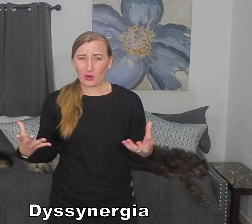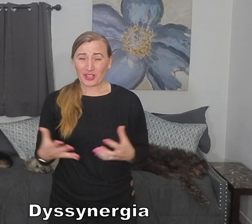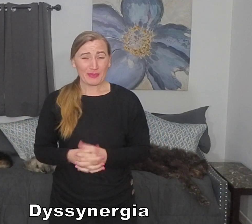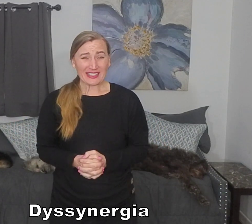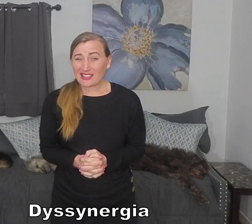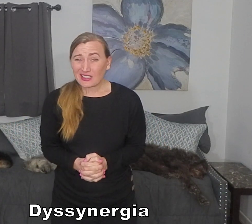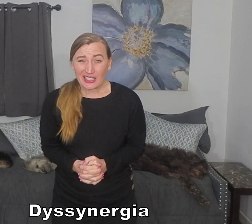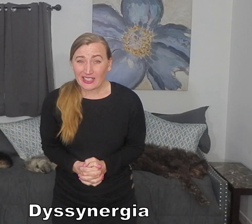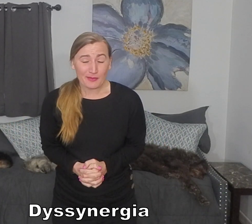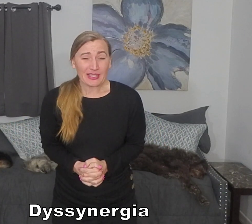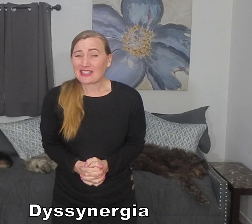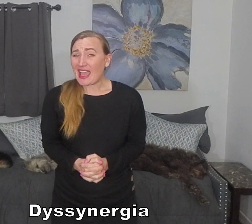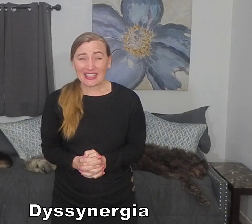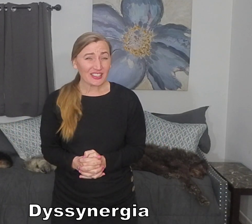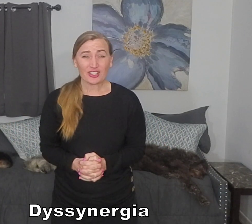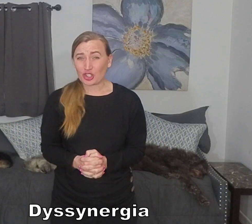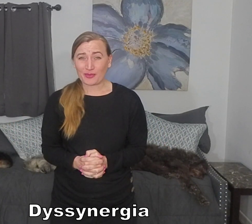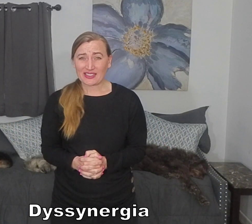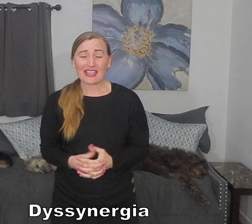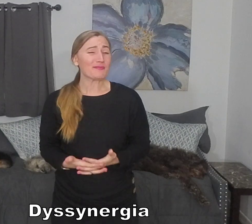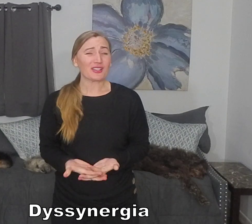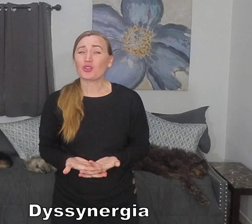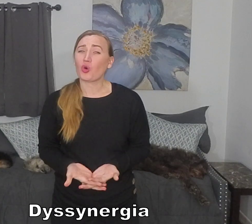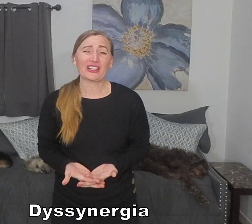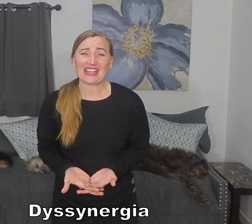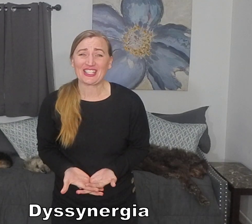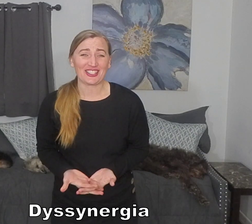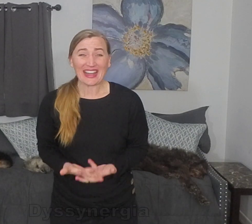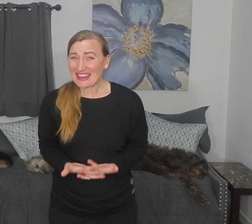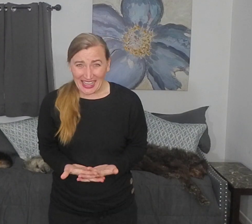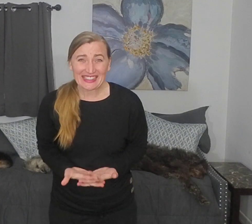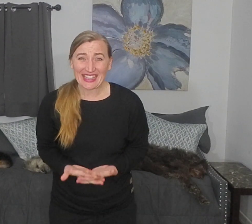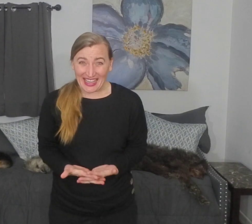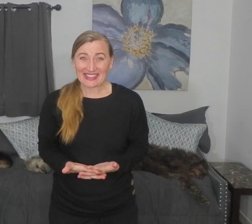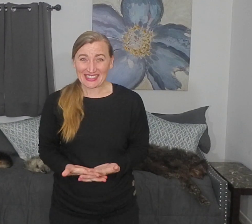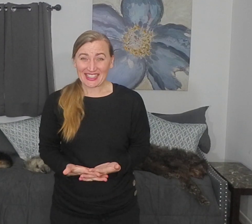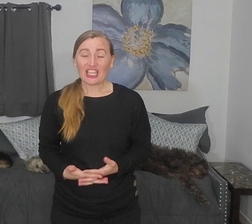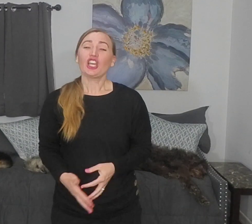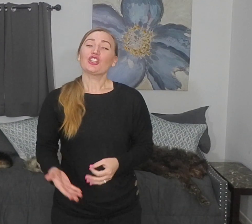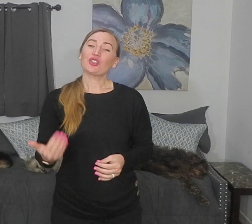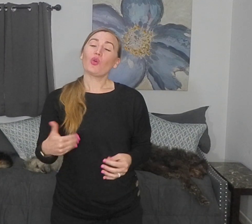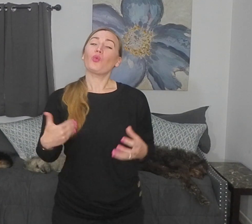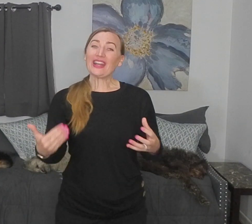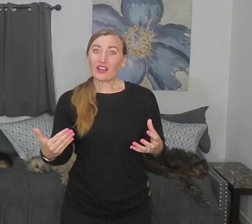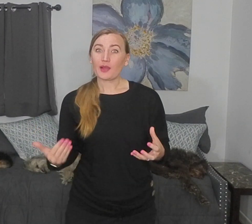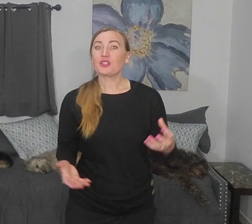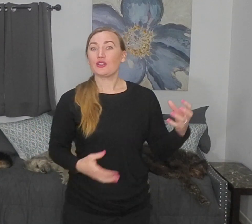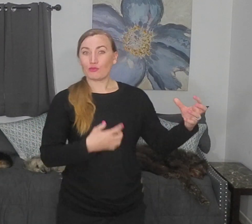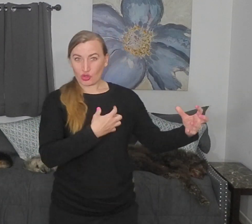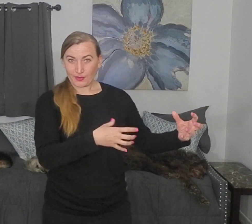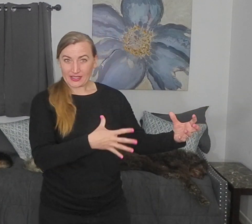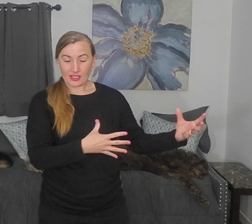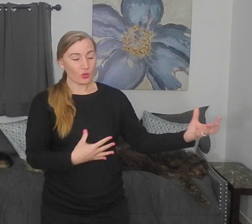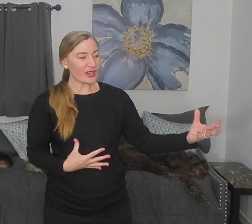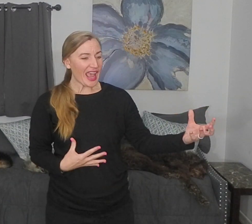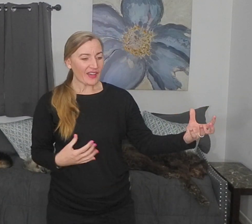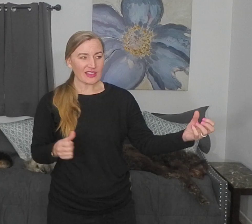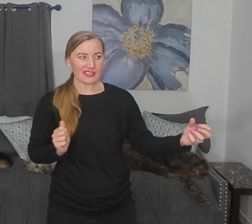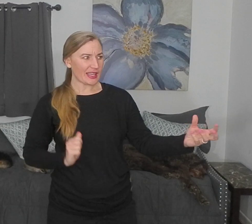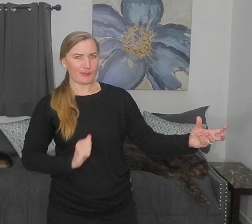word, basically, it means any disturbance in muscle coordination. That's it. So when it comes to movement, we have this like